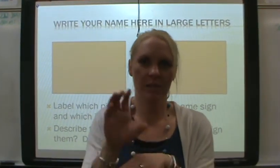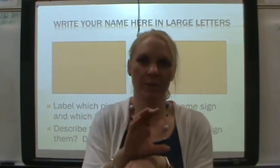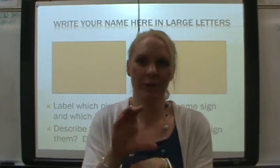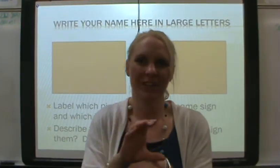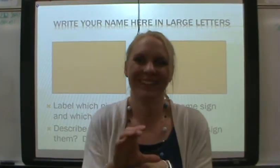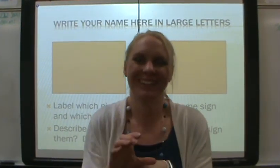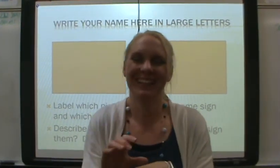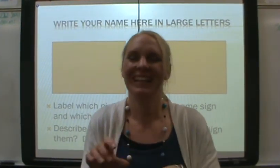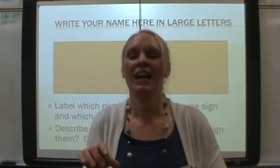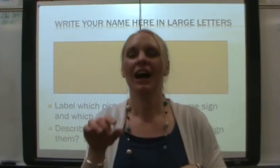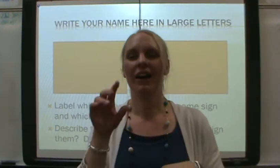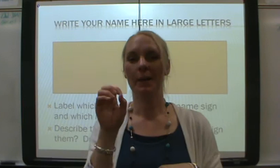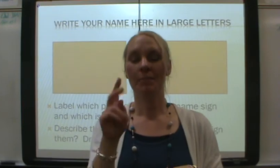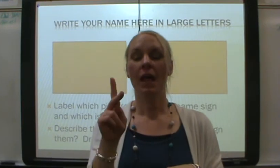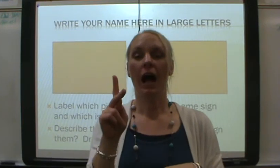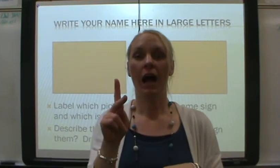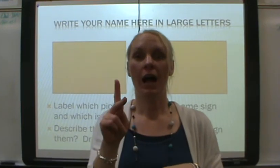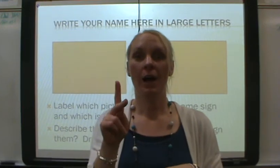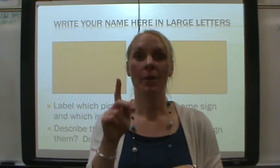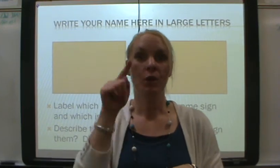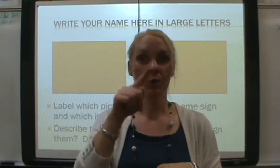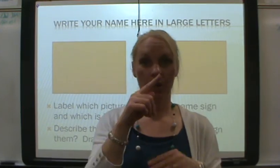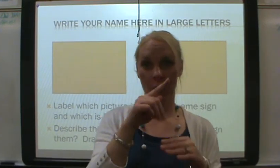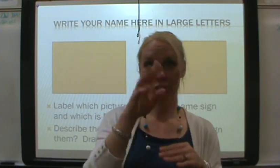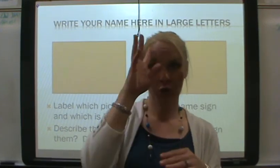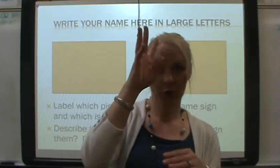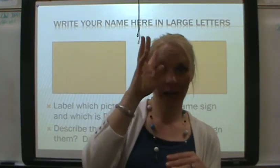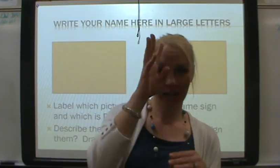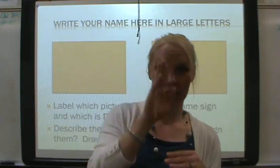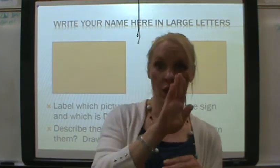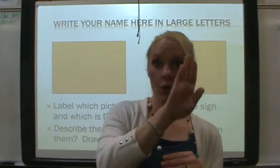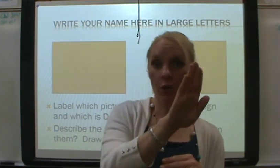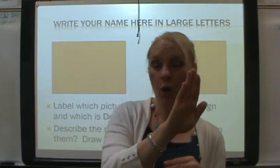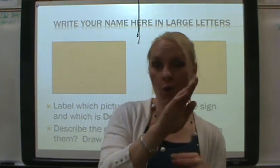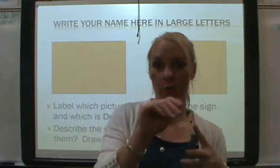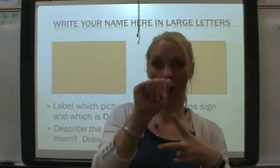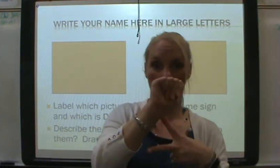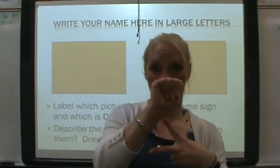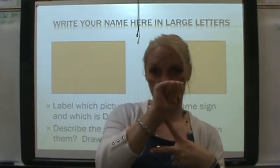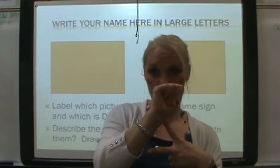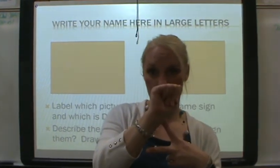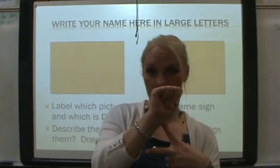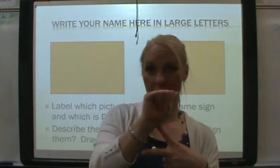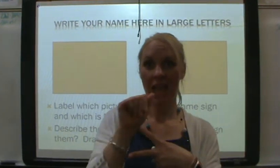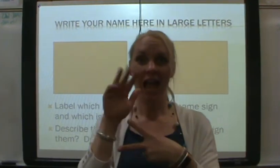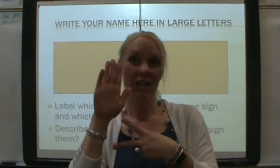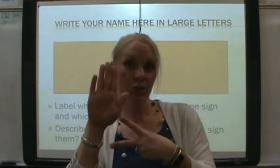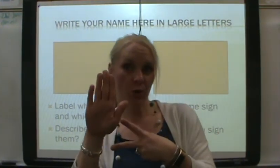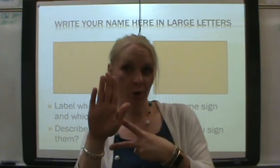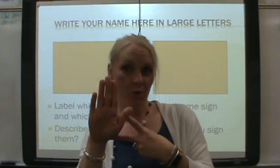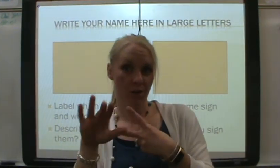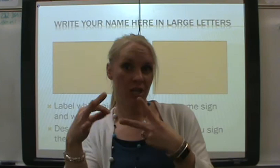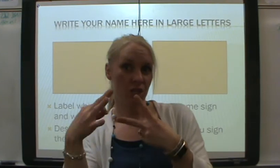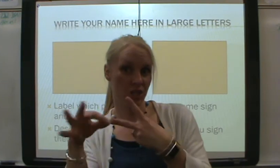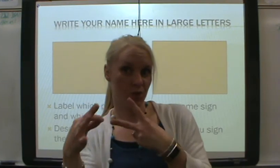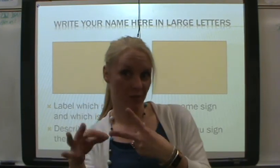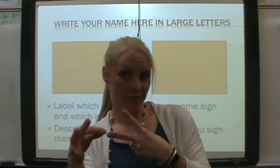computer. Alright. Um, you are going to create your own arbitrary and your own descriptive